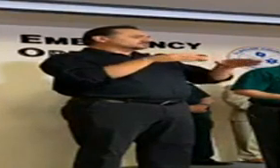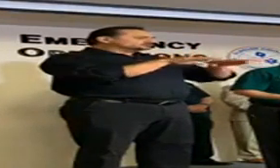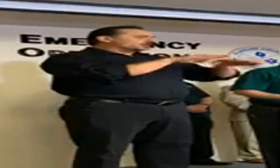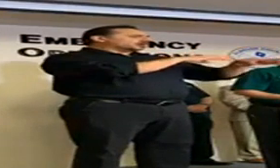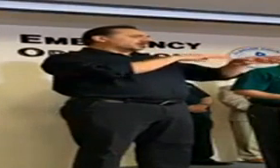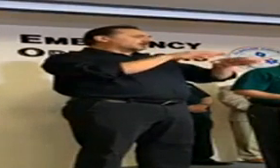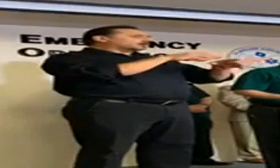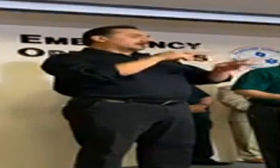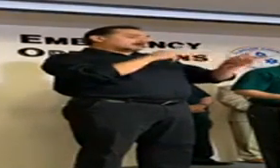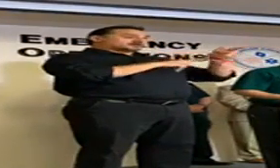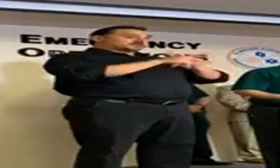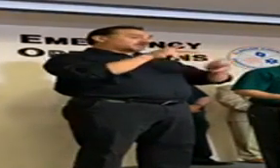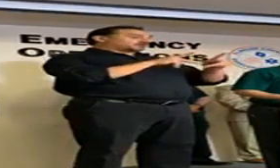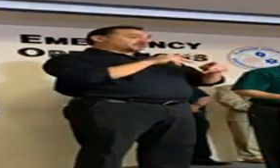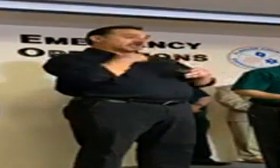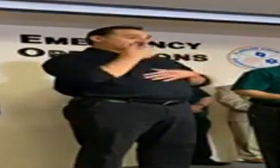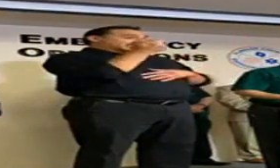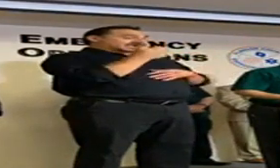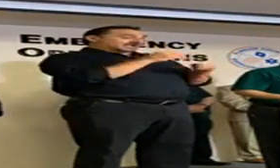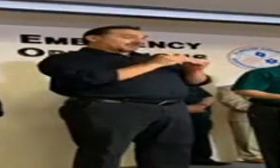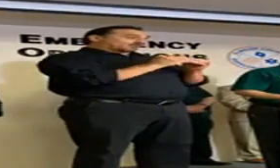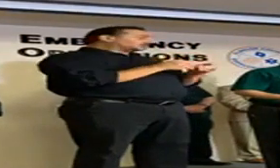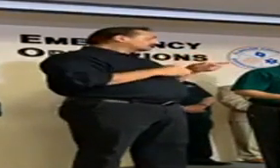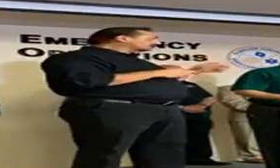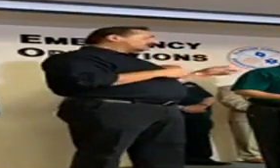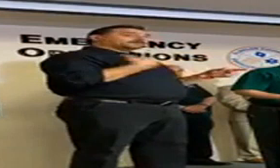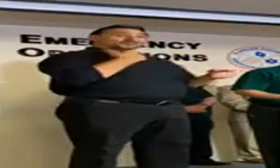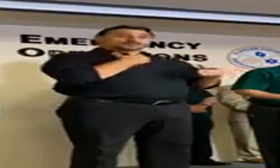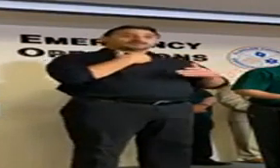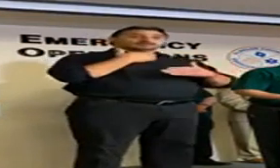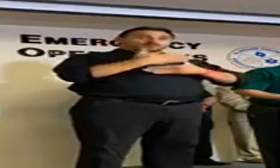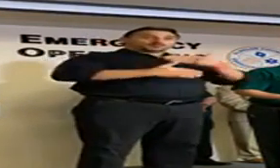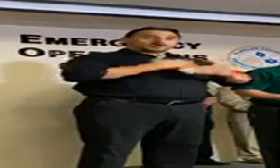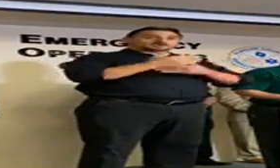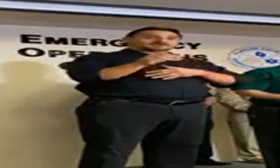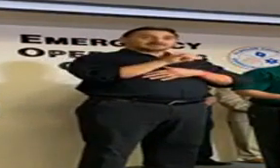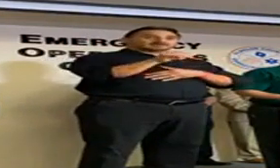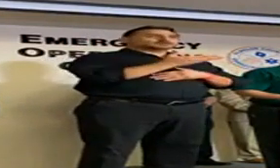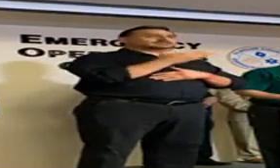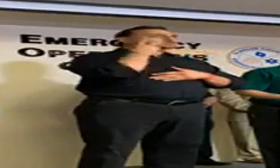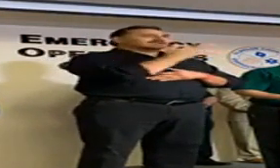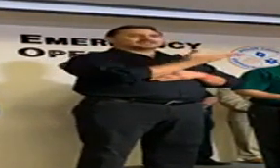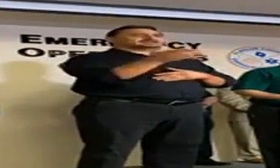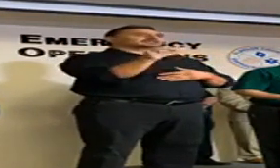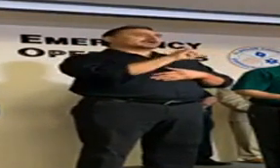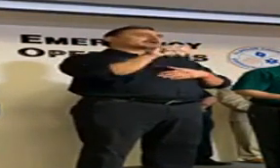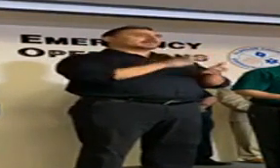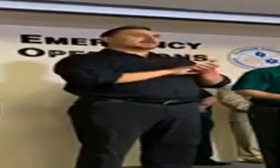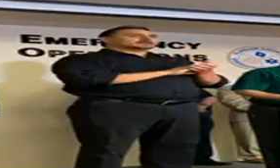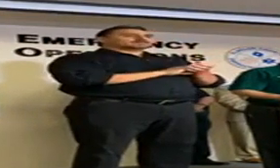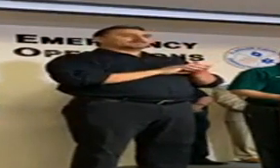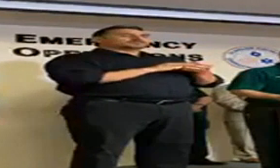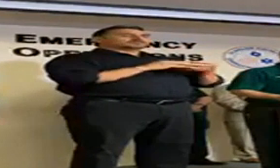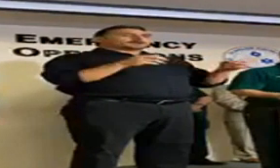now that we've declared a local state of emergency and our municipalities are in the process of doing the same thing, you will see things like permitting